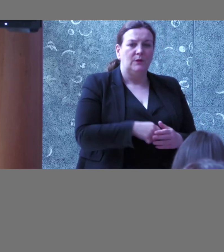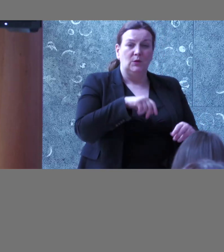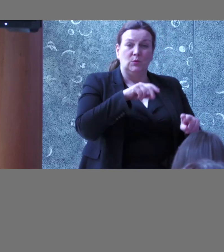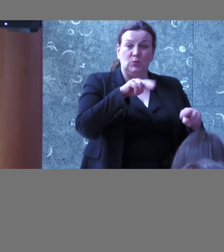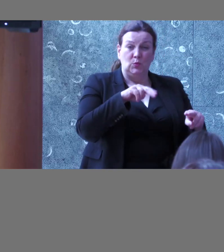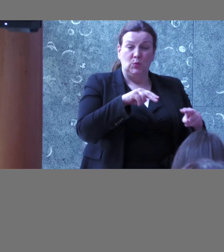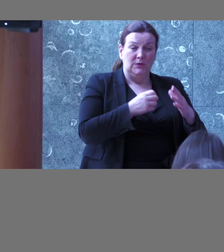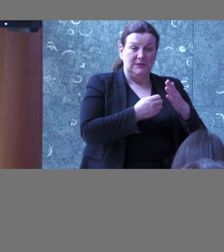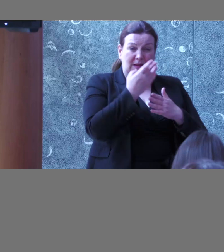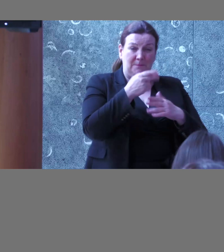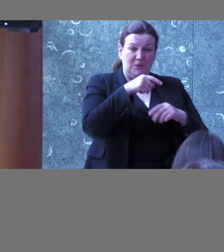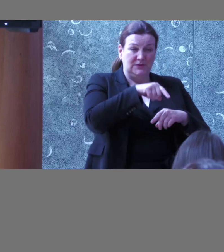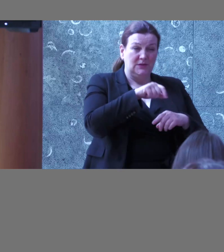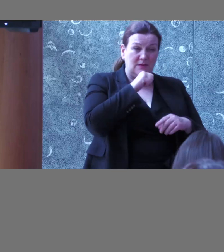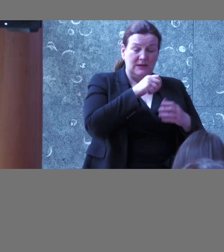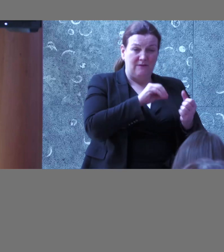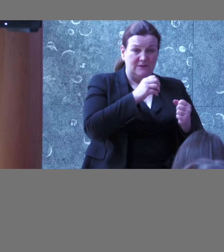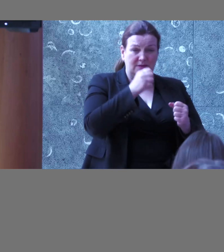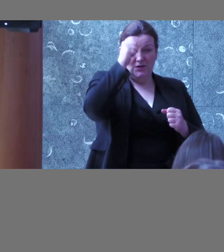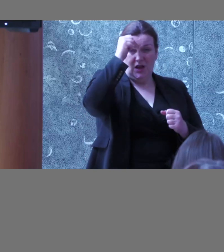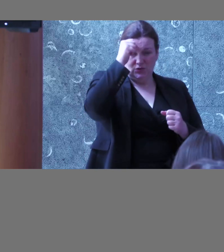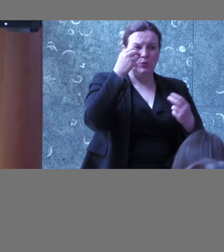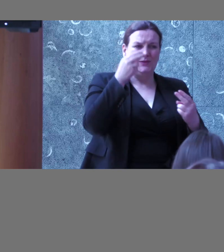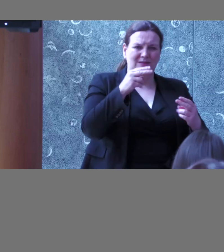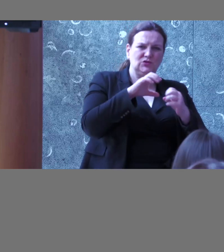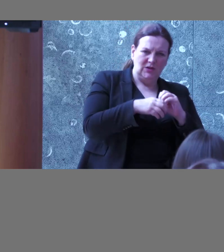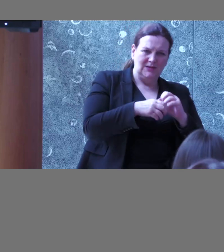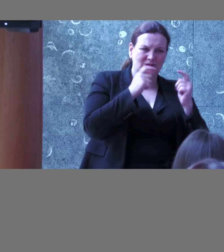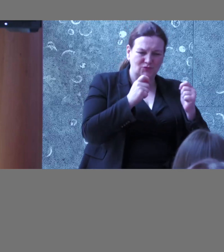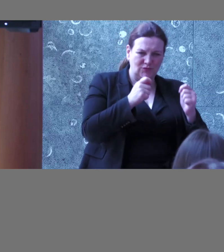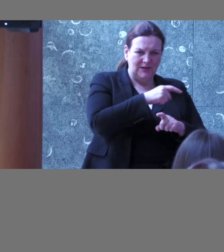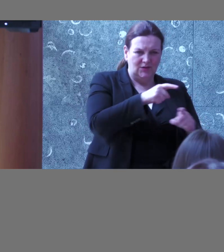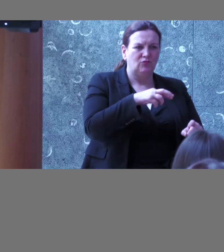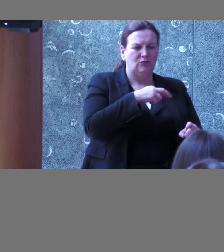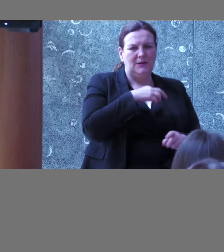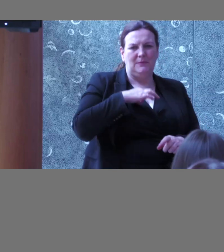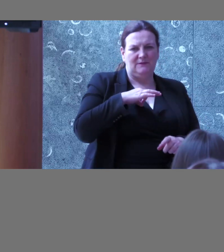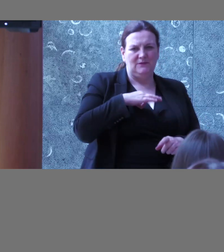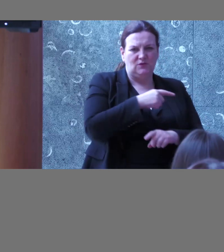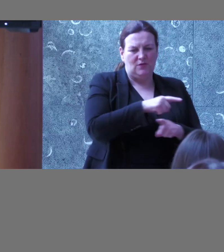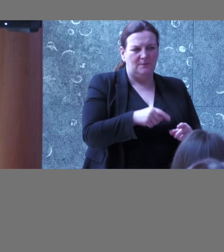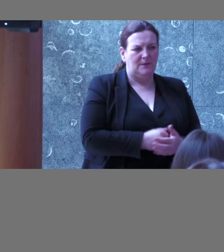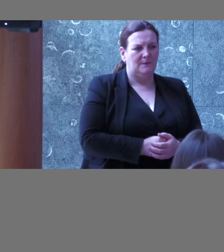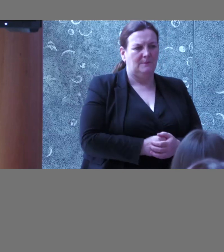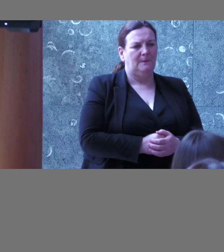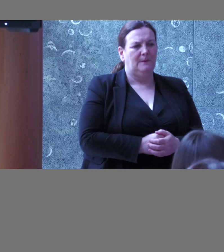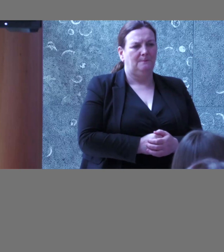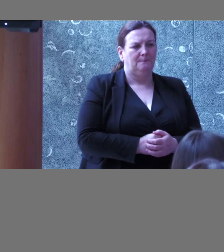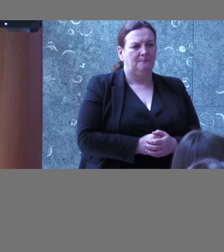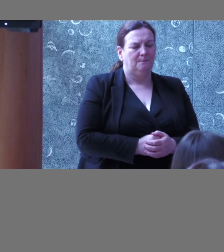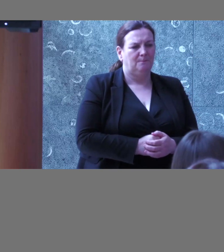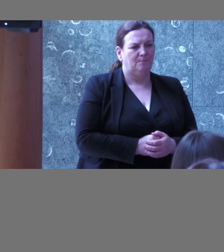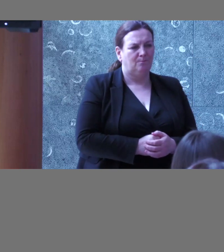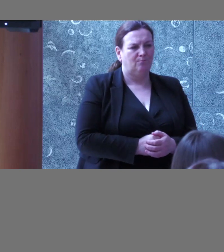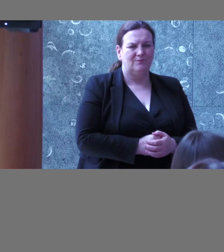come in, for example, they wouldn't have as much knowledge until we get that chance to upscale them and train them, so they're really beneficial for them because it's reducing down